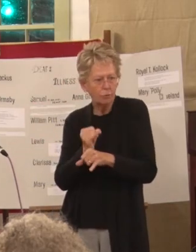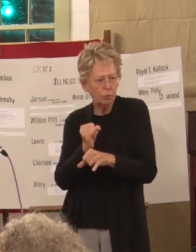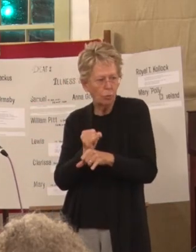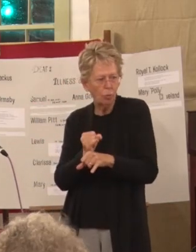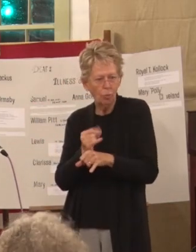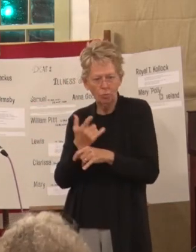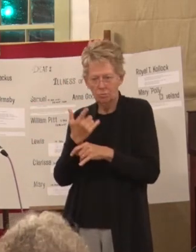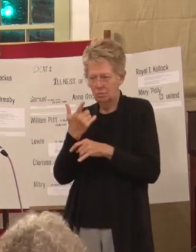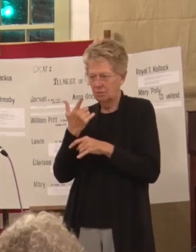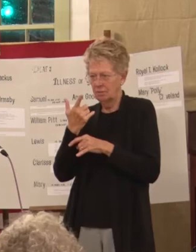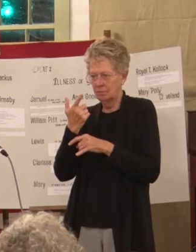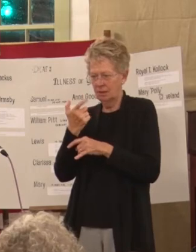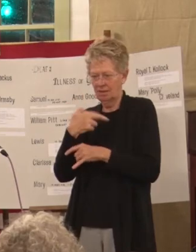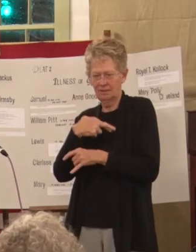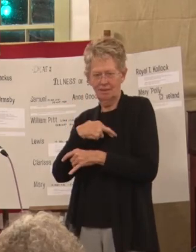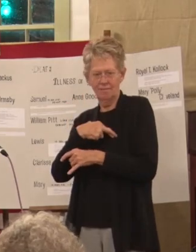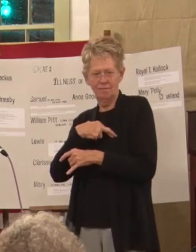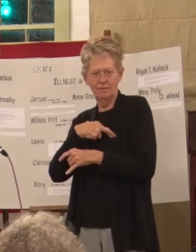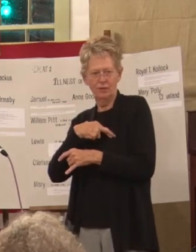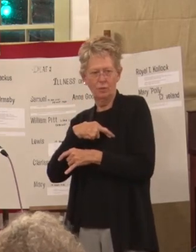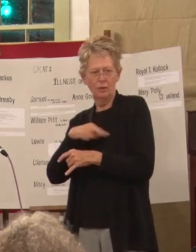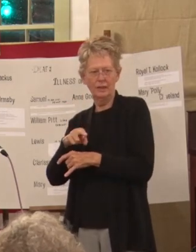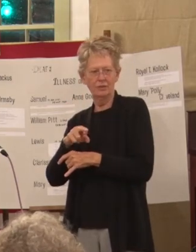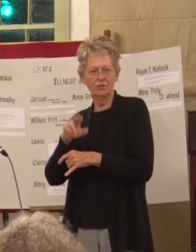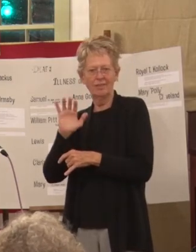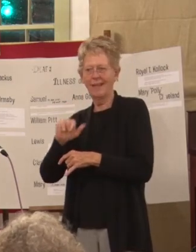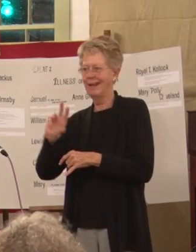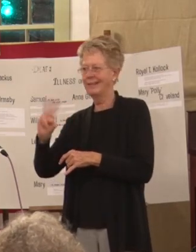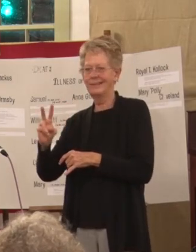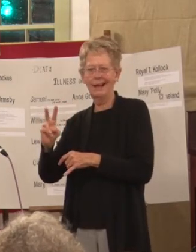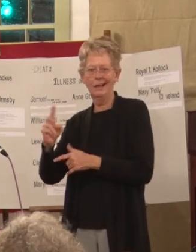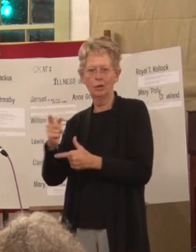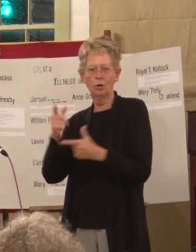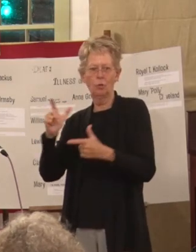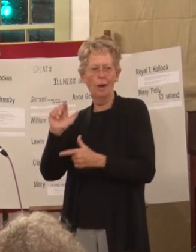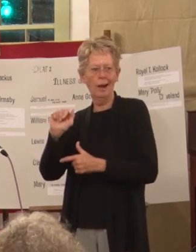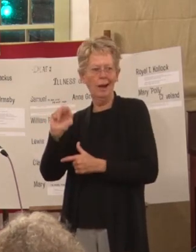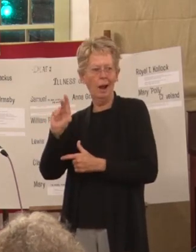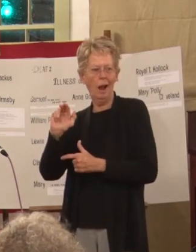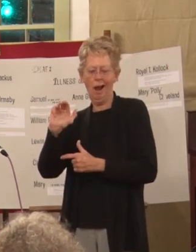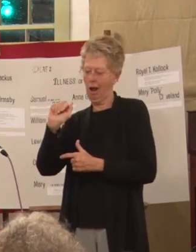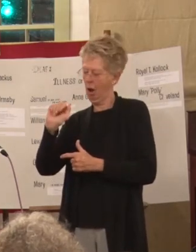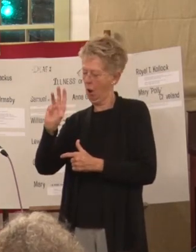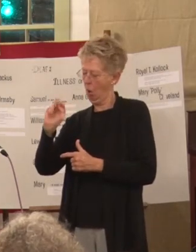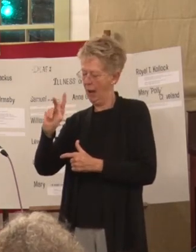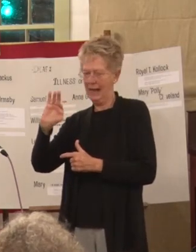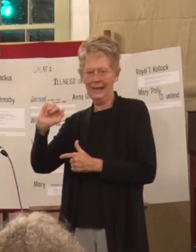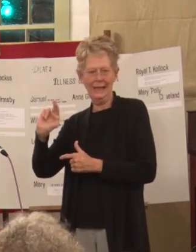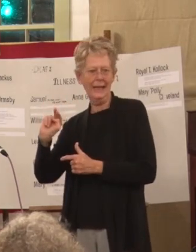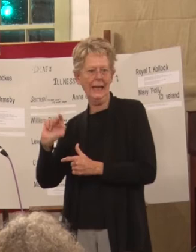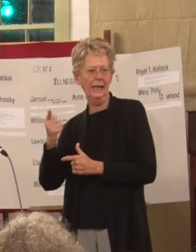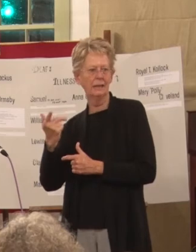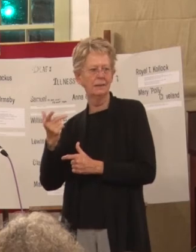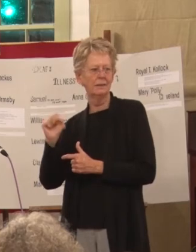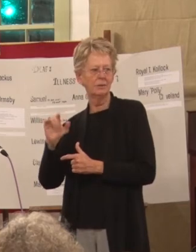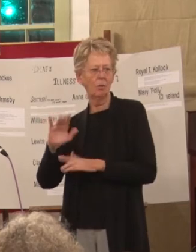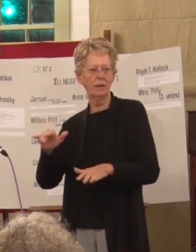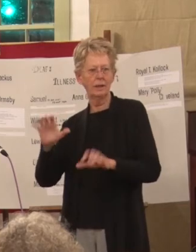this religious second grade awakening so it the means by which the kids could go to heaven so though